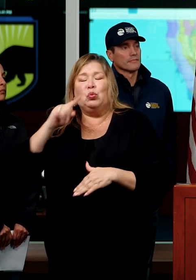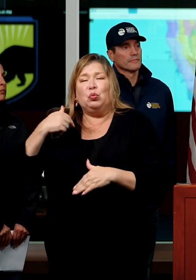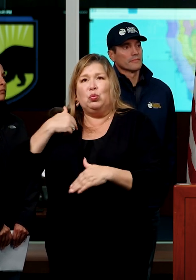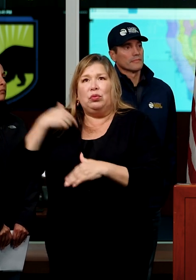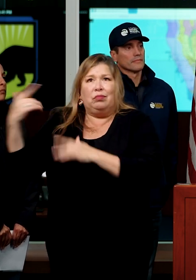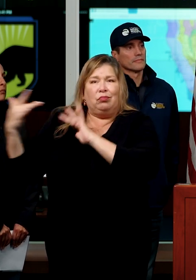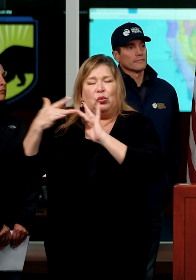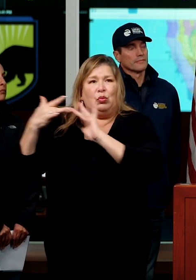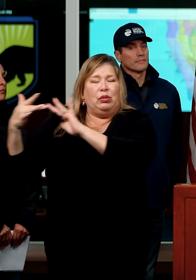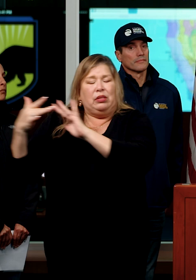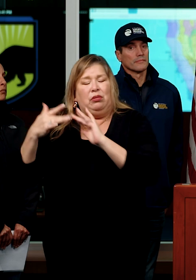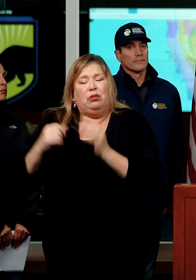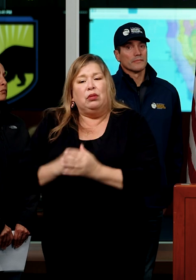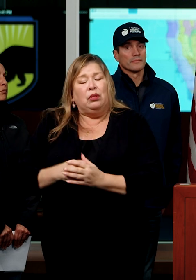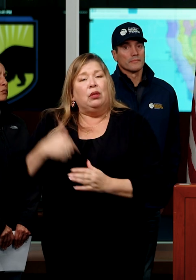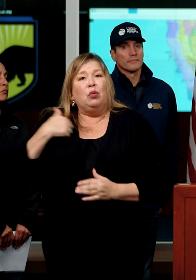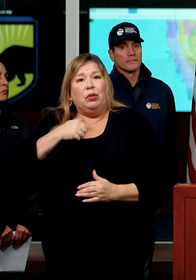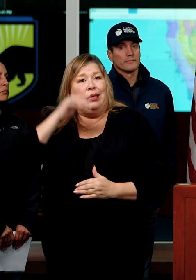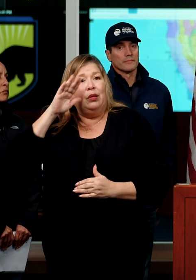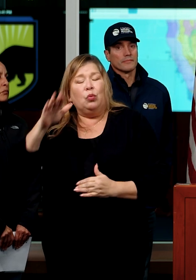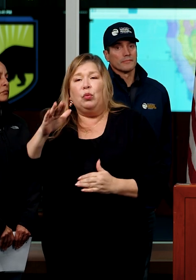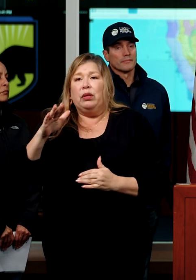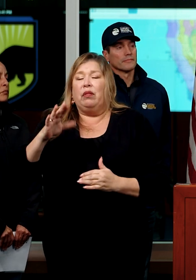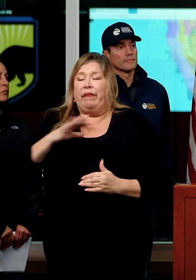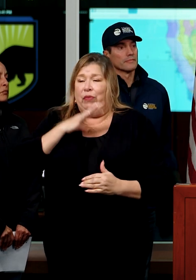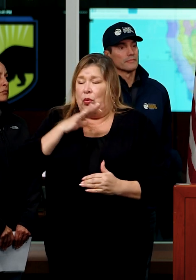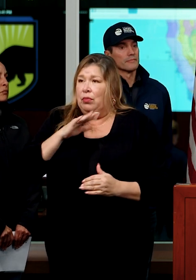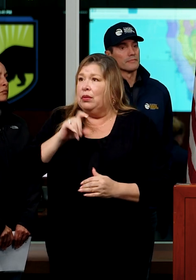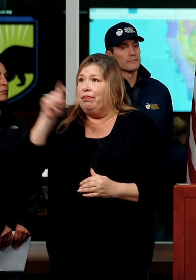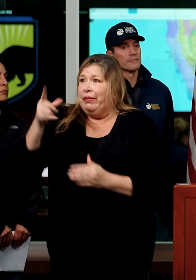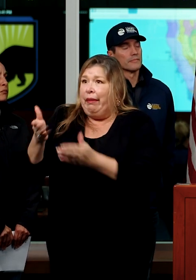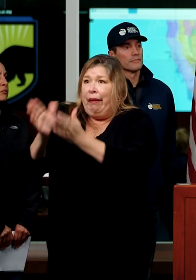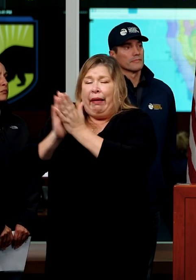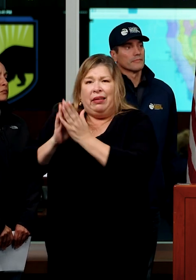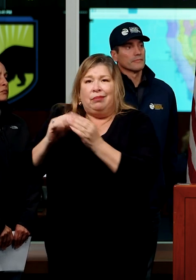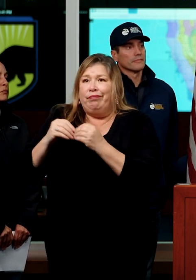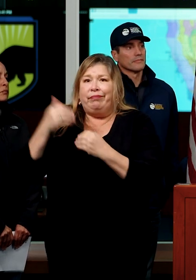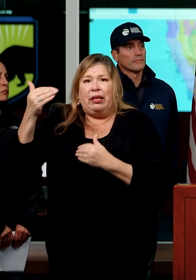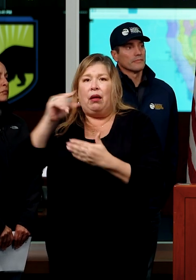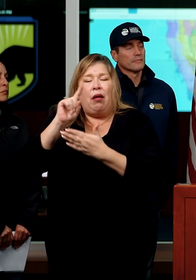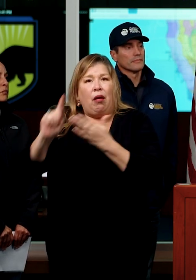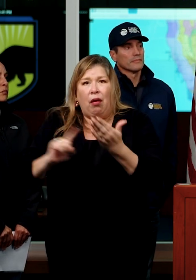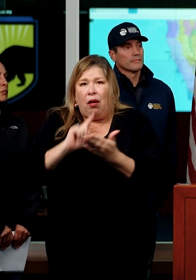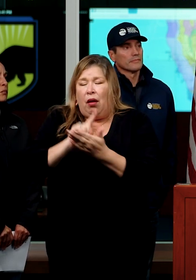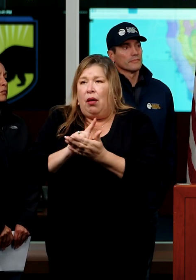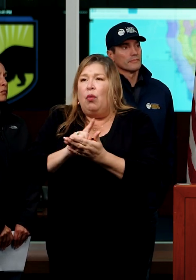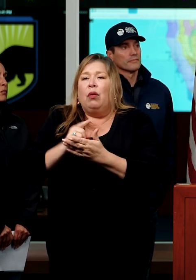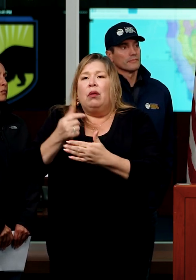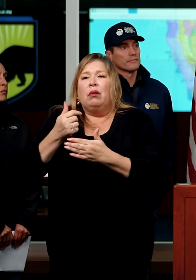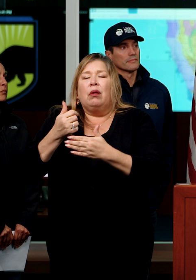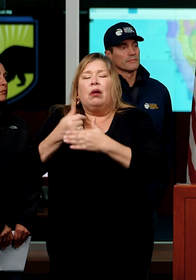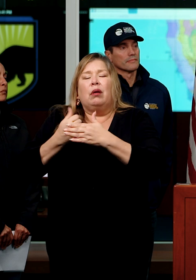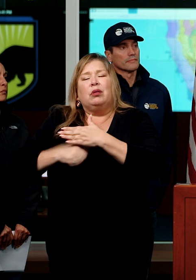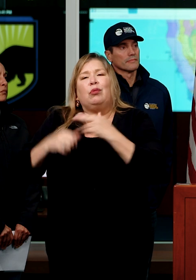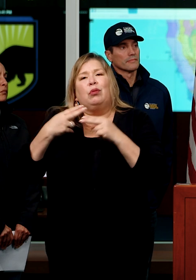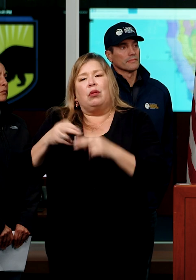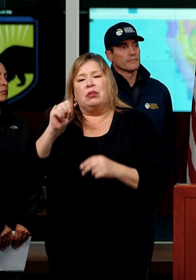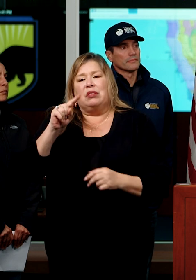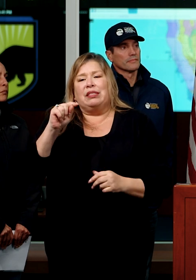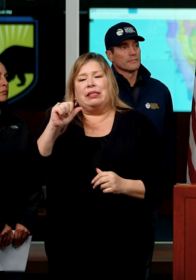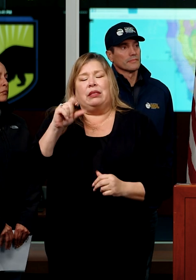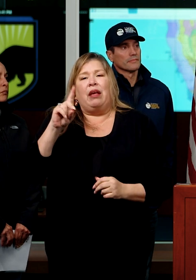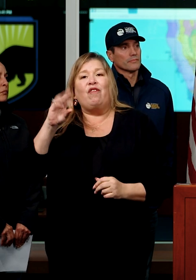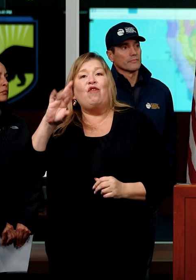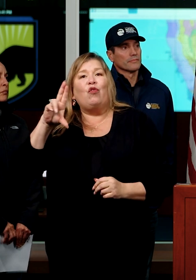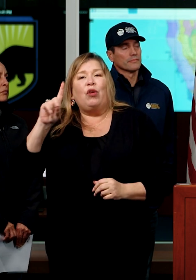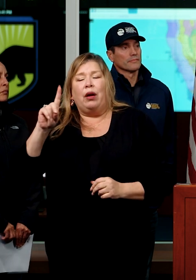out. Uh, we will be reaching out formally, uh, within the next hour or so under the Stafford act requesting of,